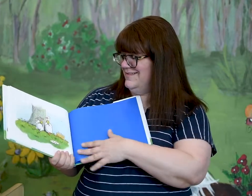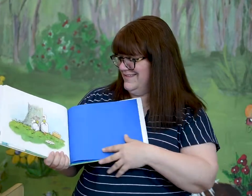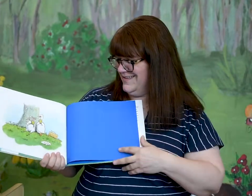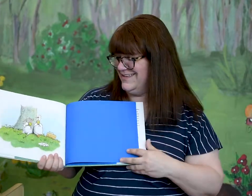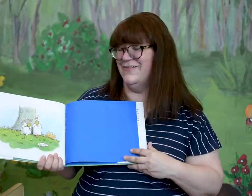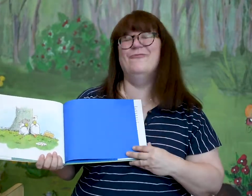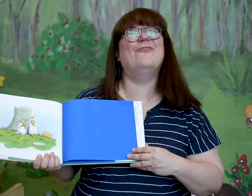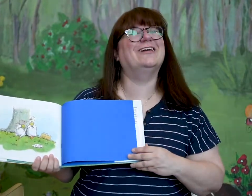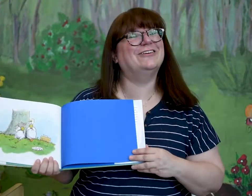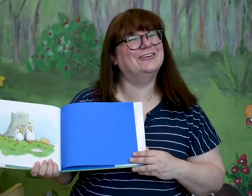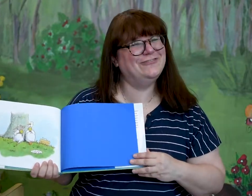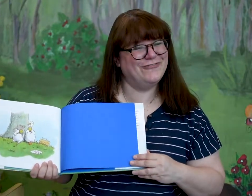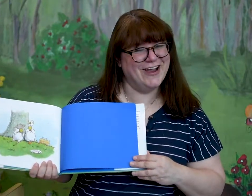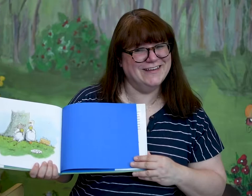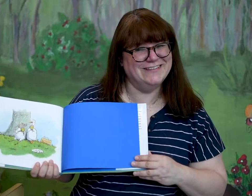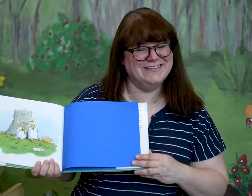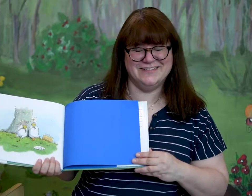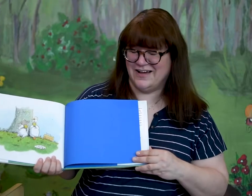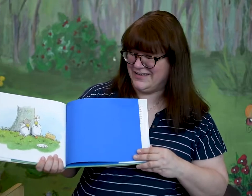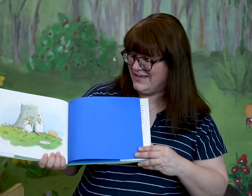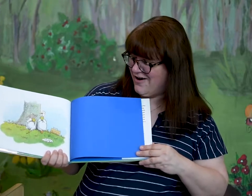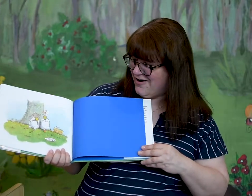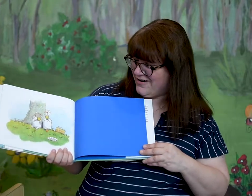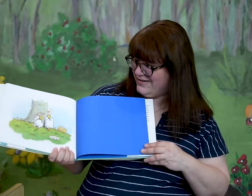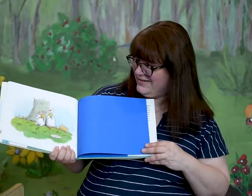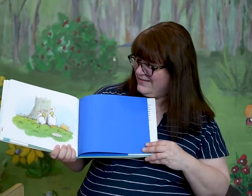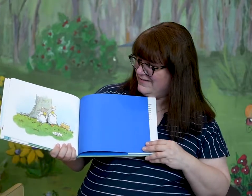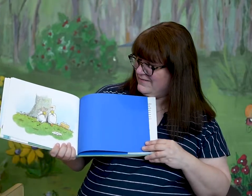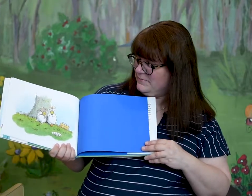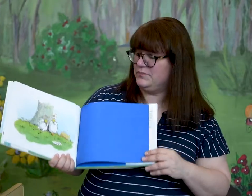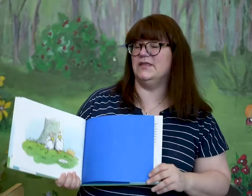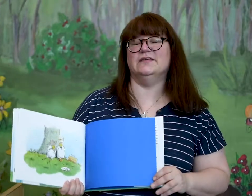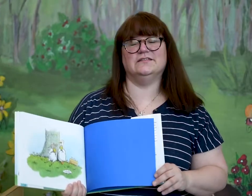What good friends duck are, is.